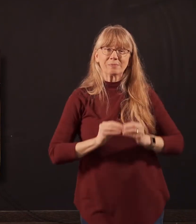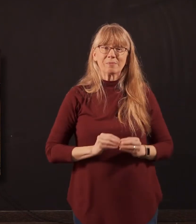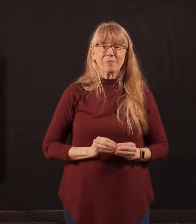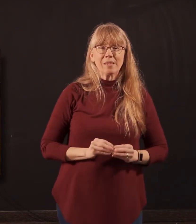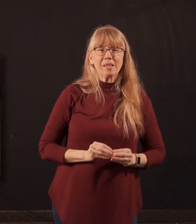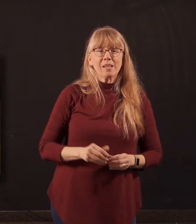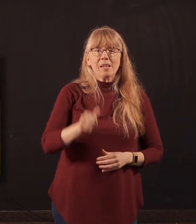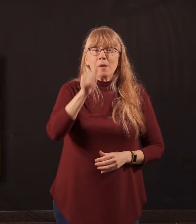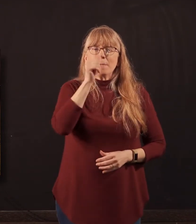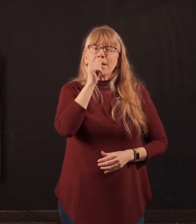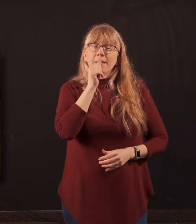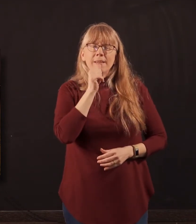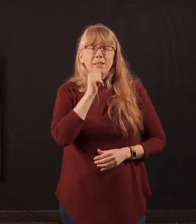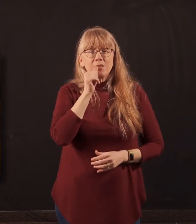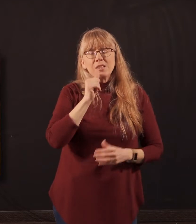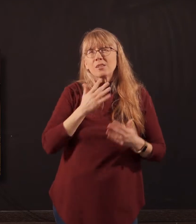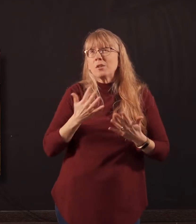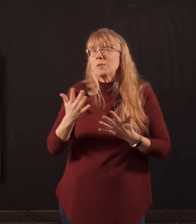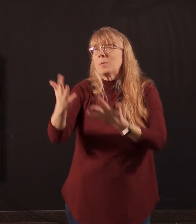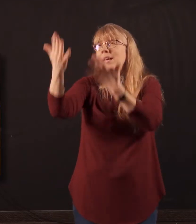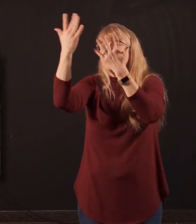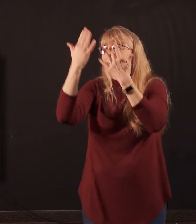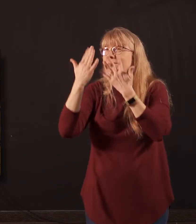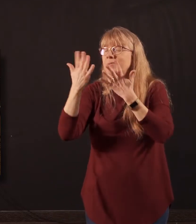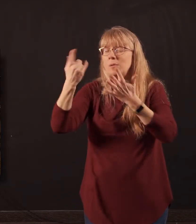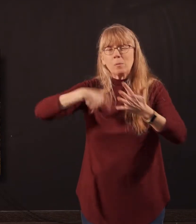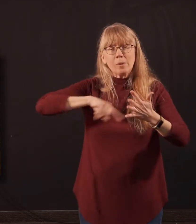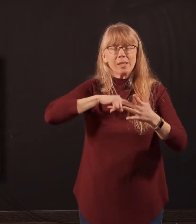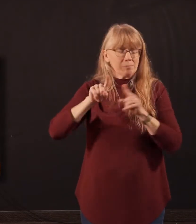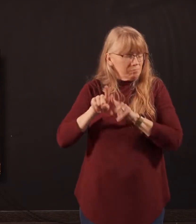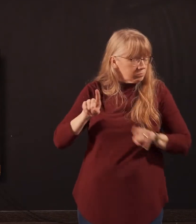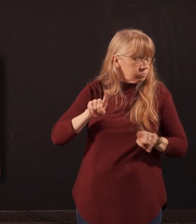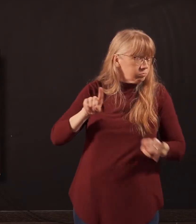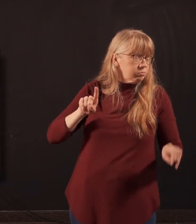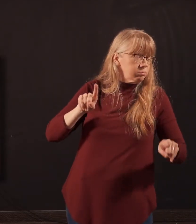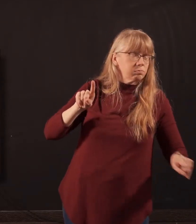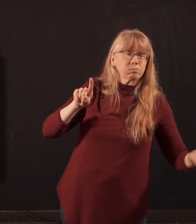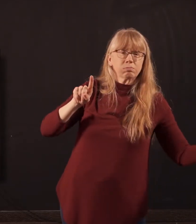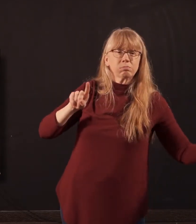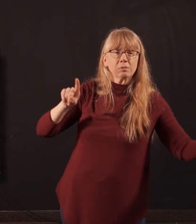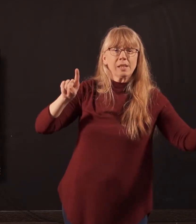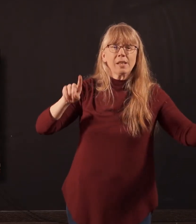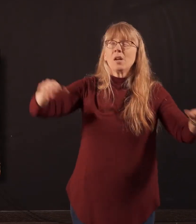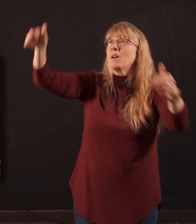What patience will wait as we constantly roam. What